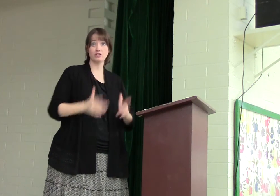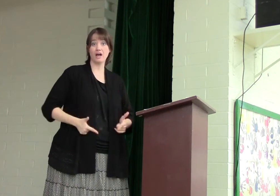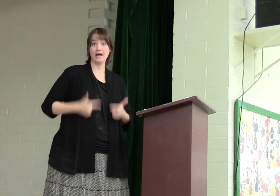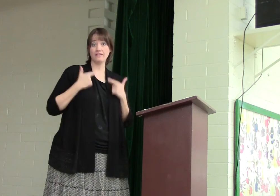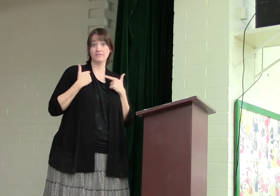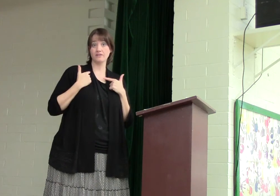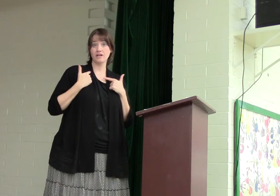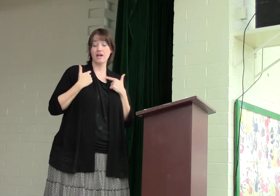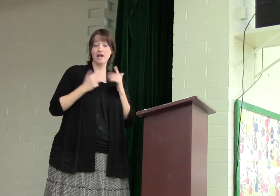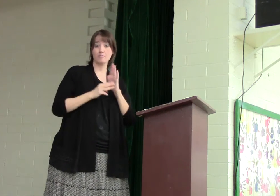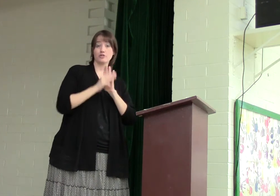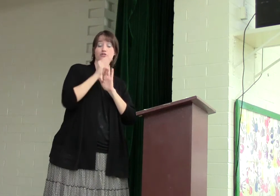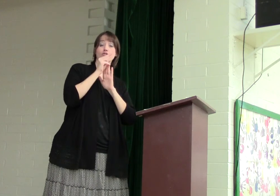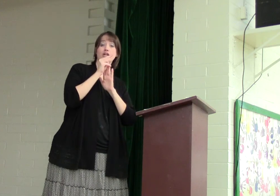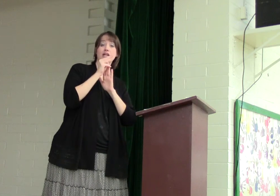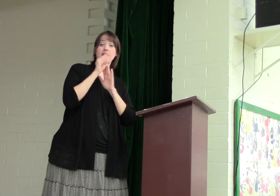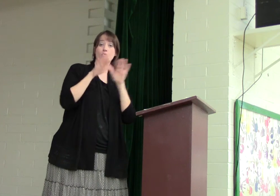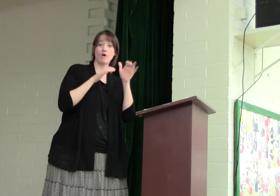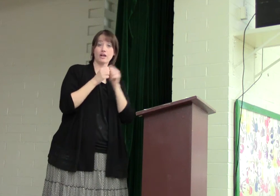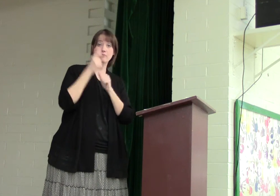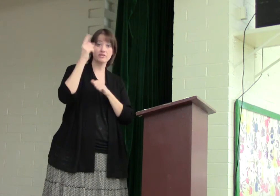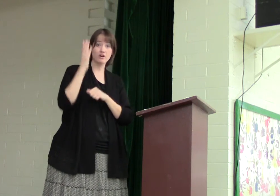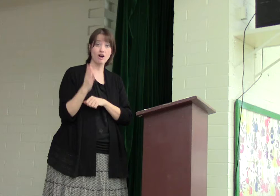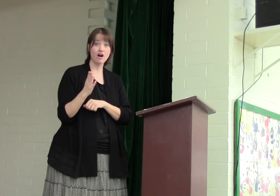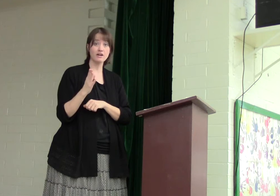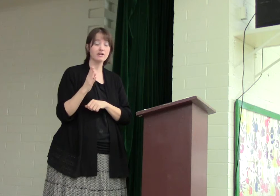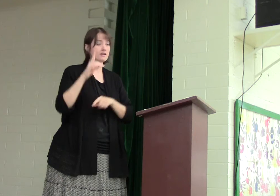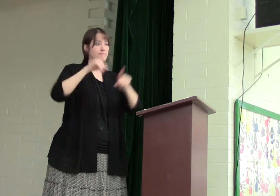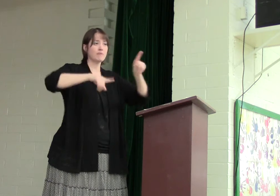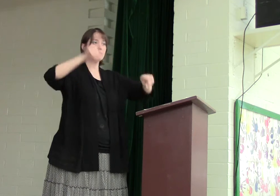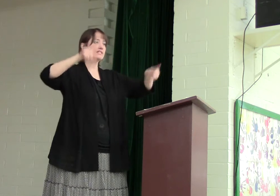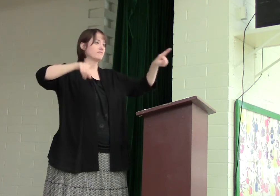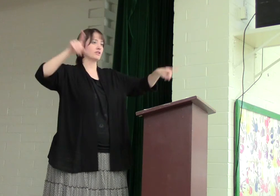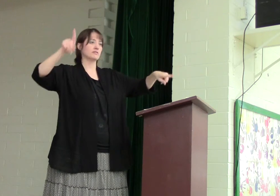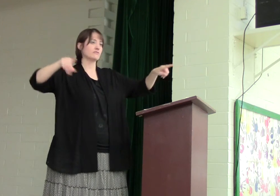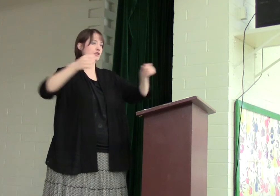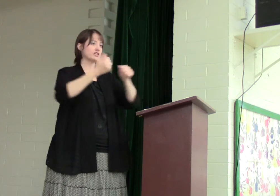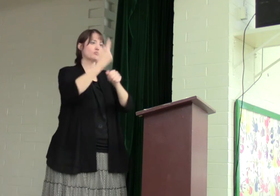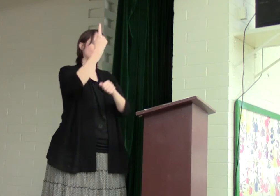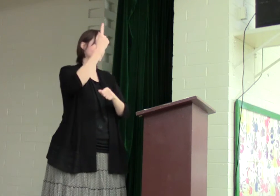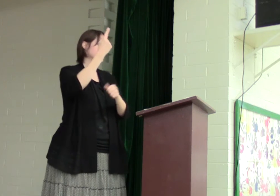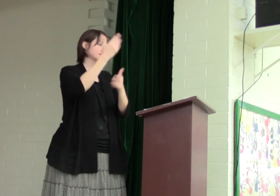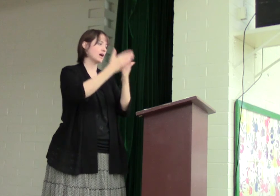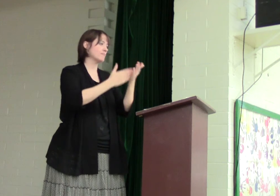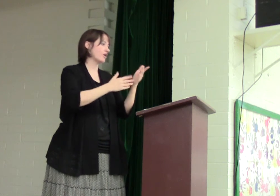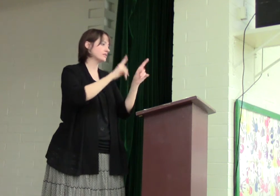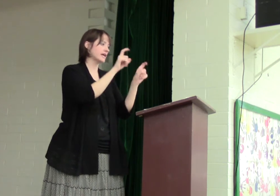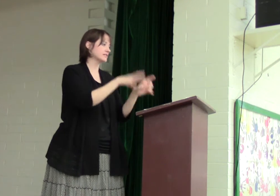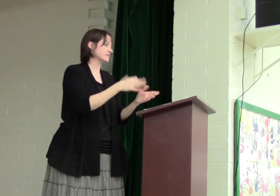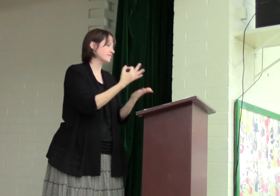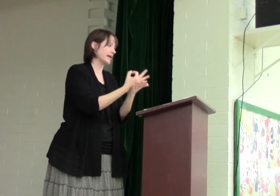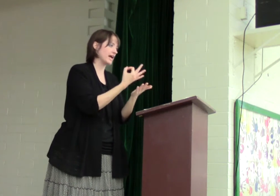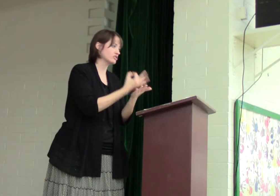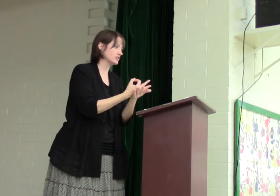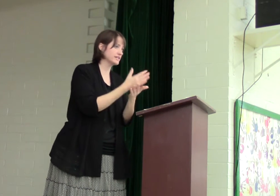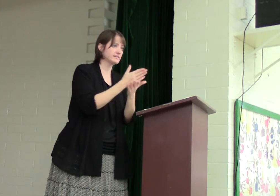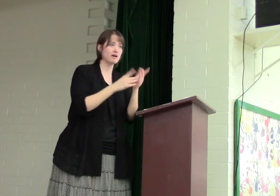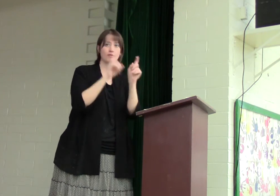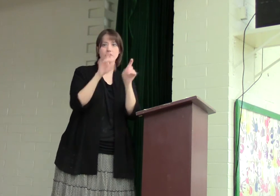life and maturing and walking with God may be different for each one of us. Some are tested financially. Some are